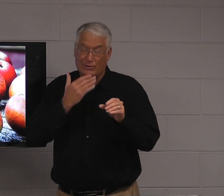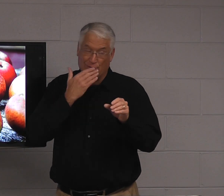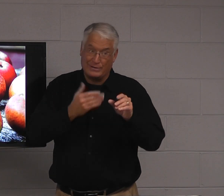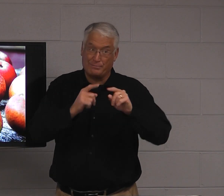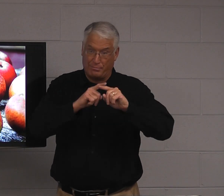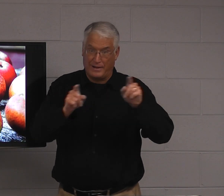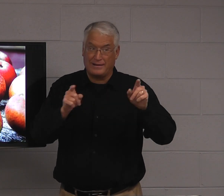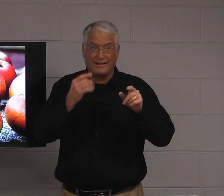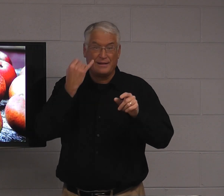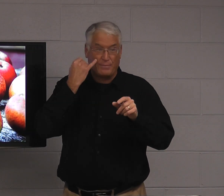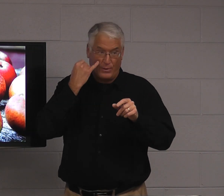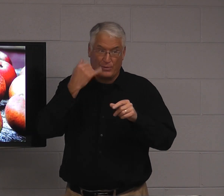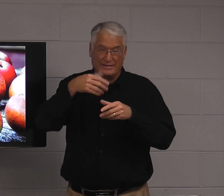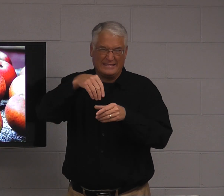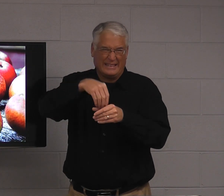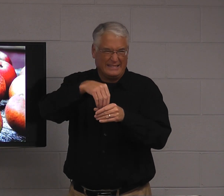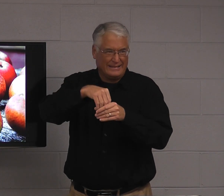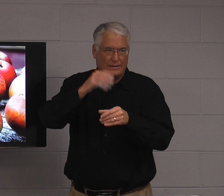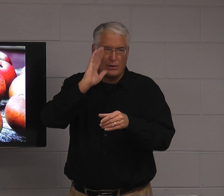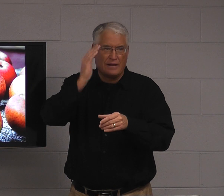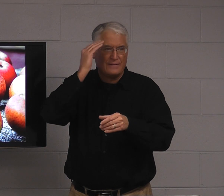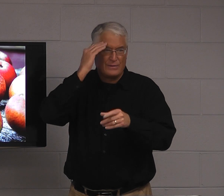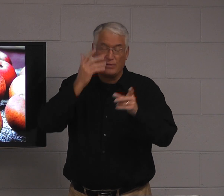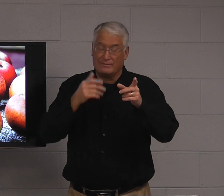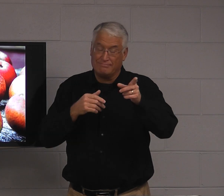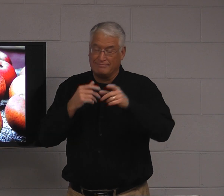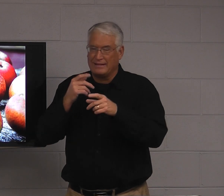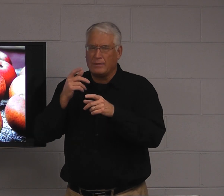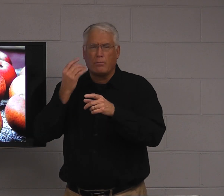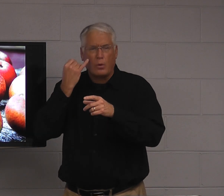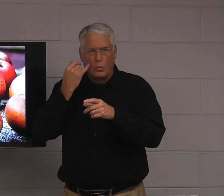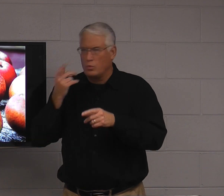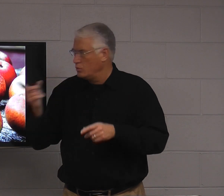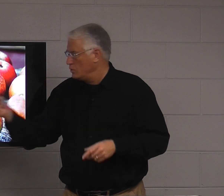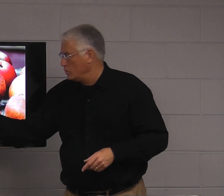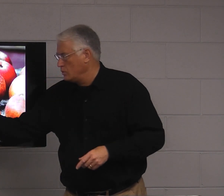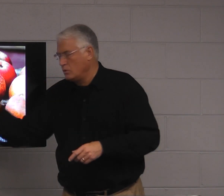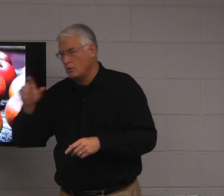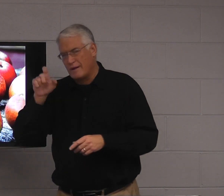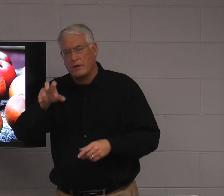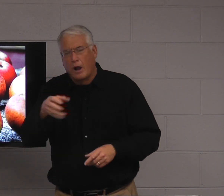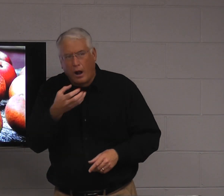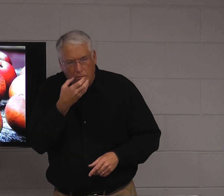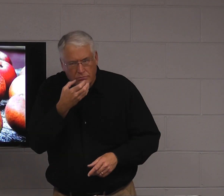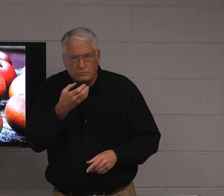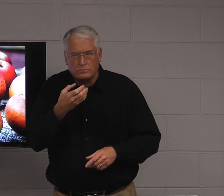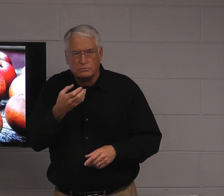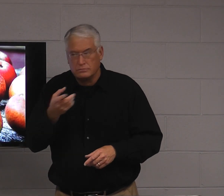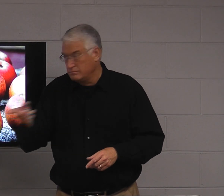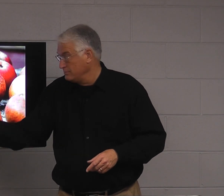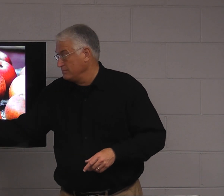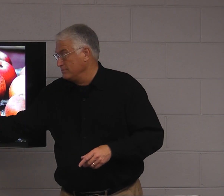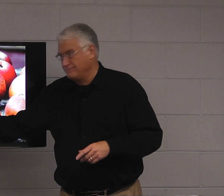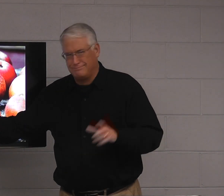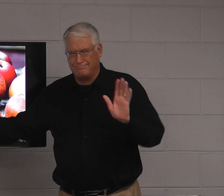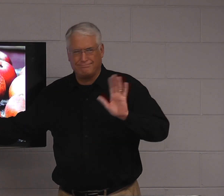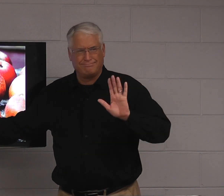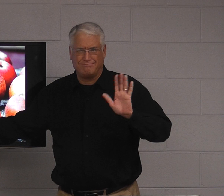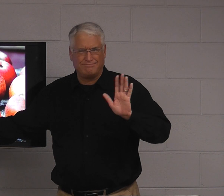You could cut off the bad and eat good. No, but in post, suppose, inside of it, it's really bad. You bit into that. Would you want to?